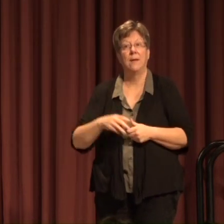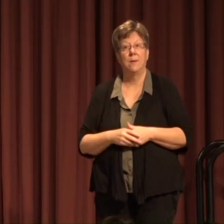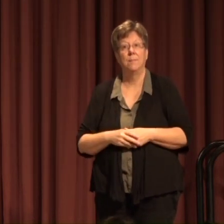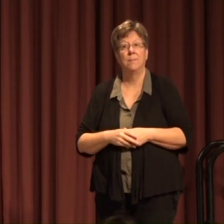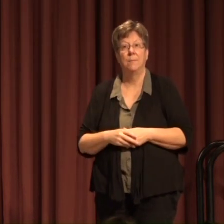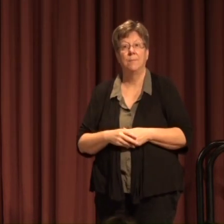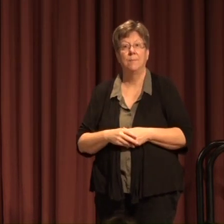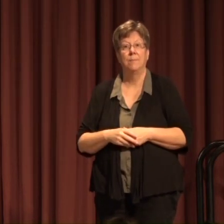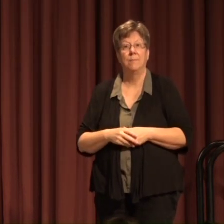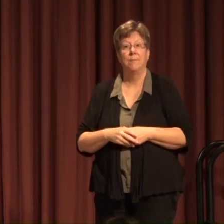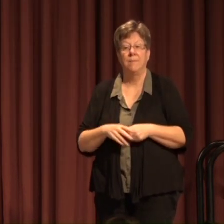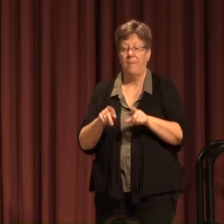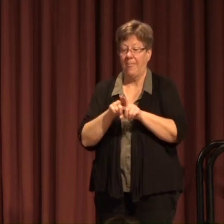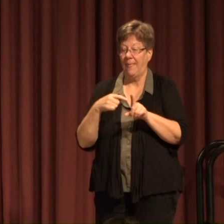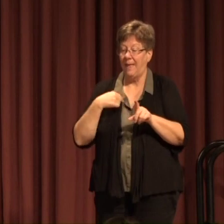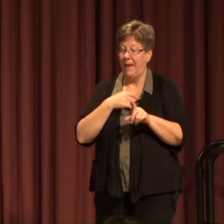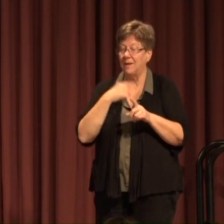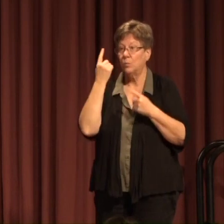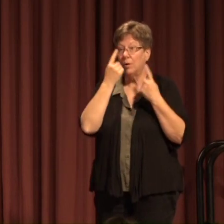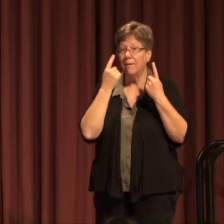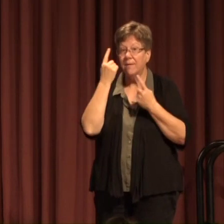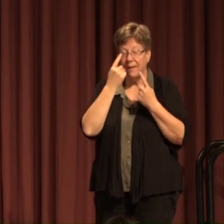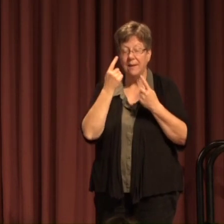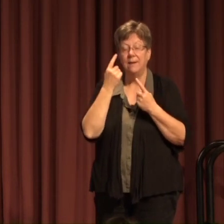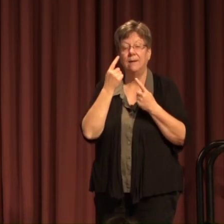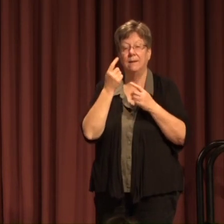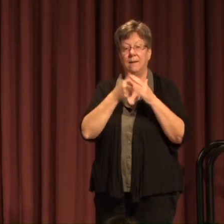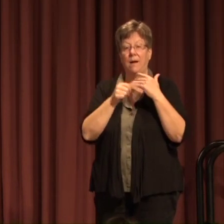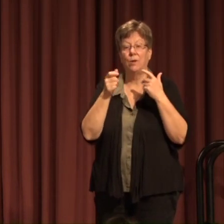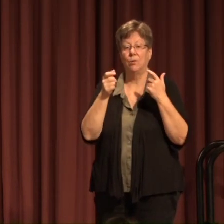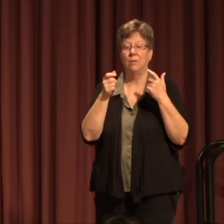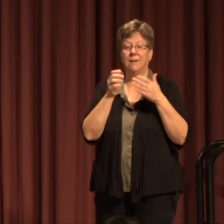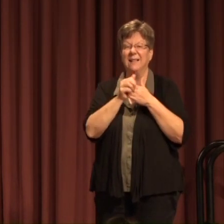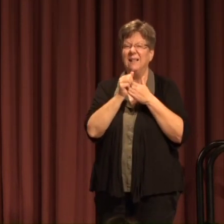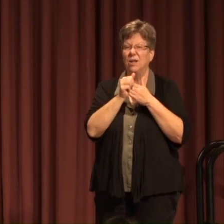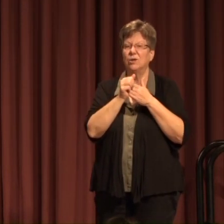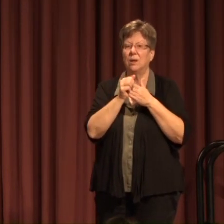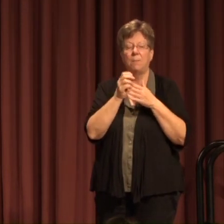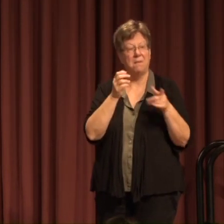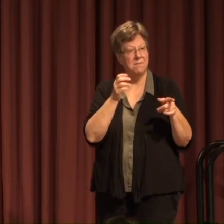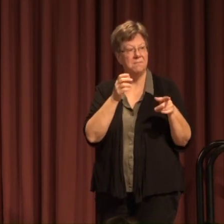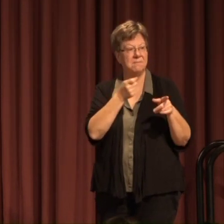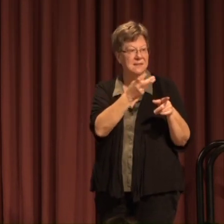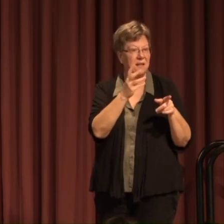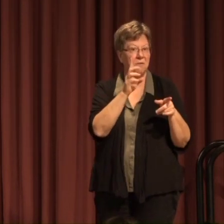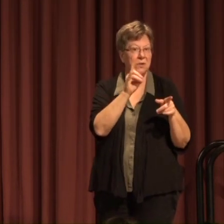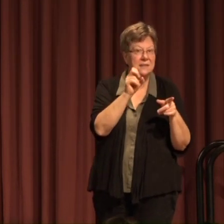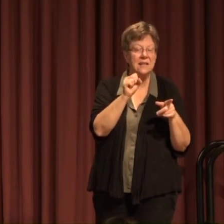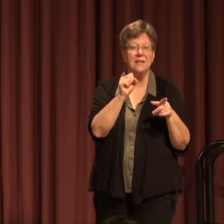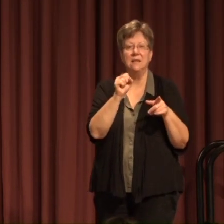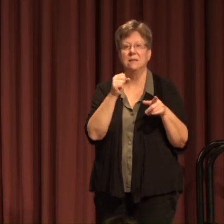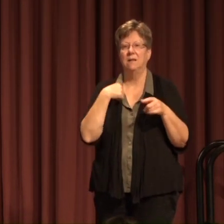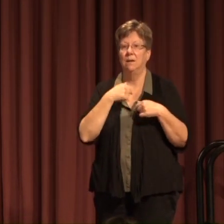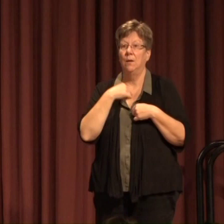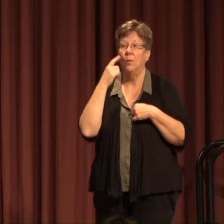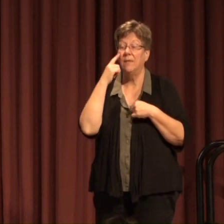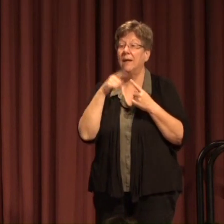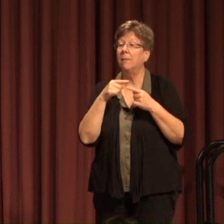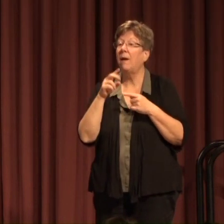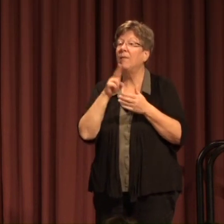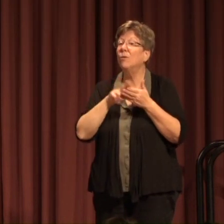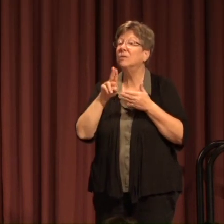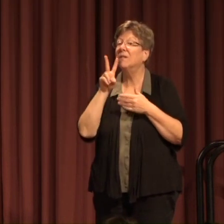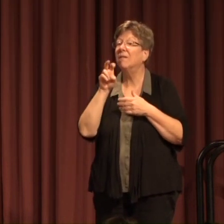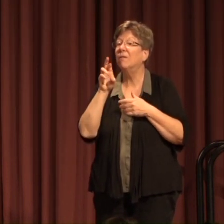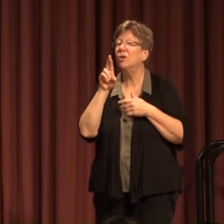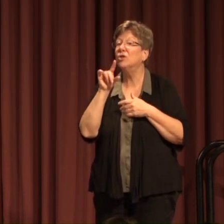As we are thinking Under the leadership Of several of the deans And others Of our colleagues At the University of Virginia